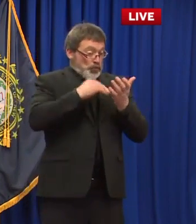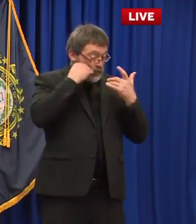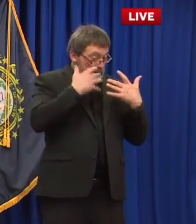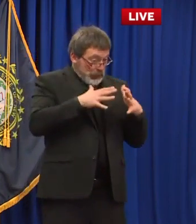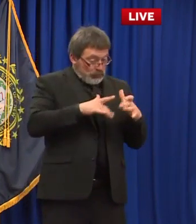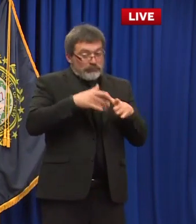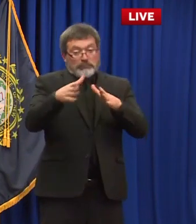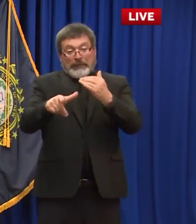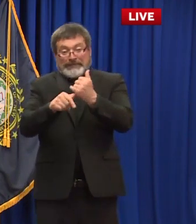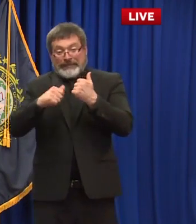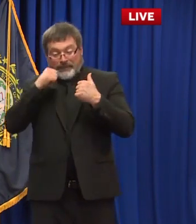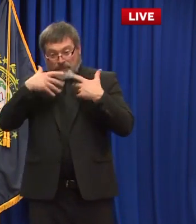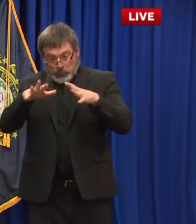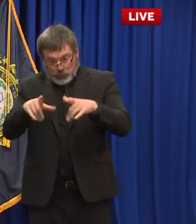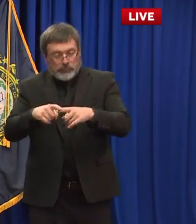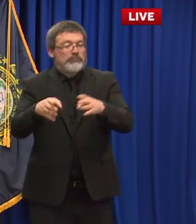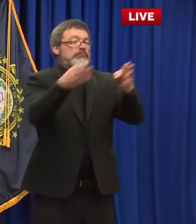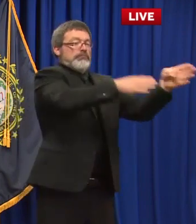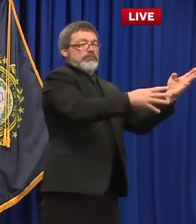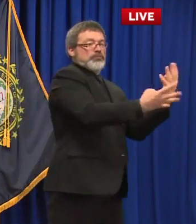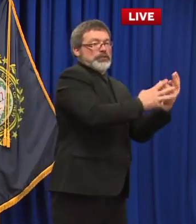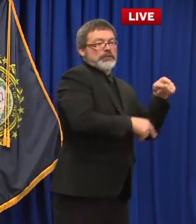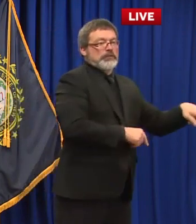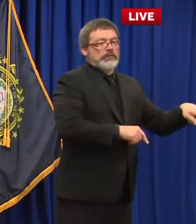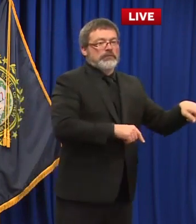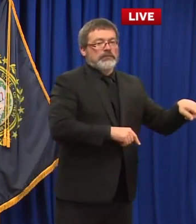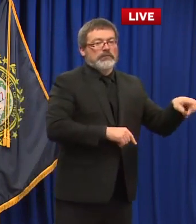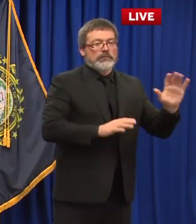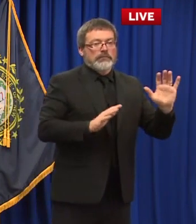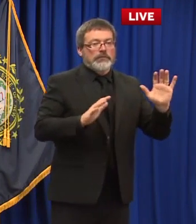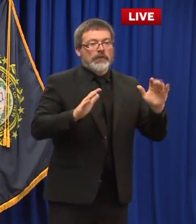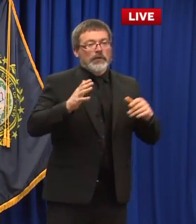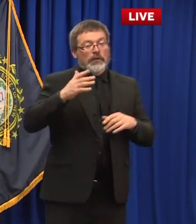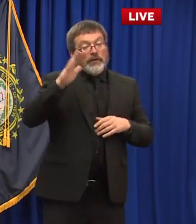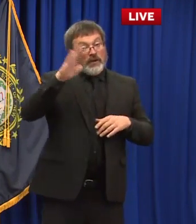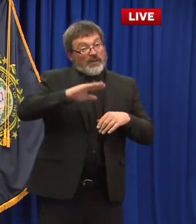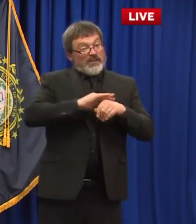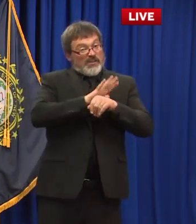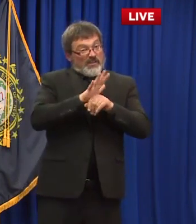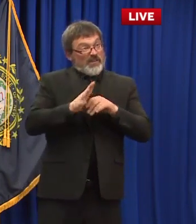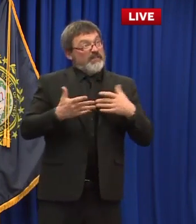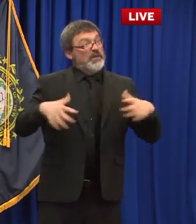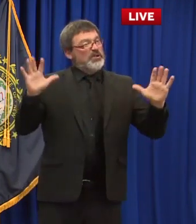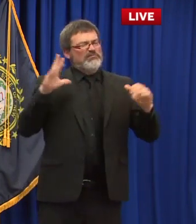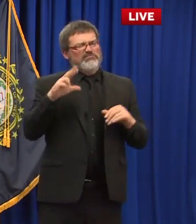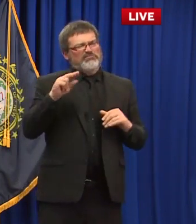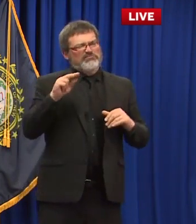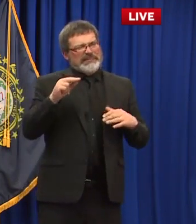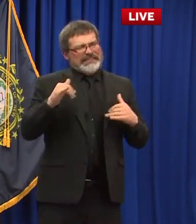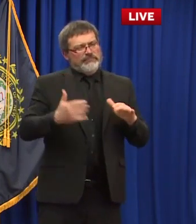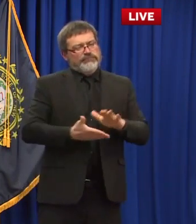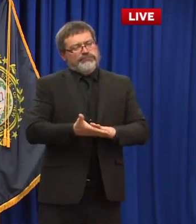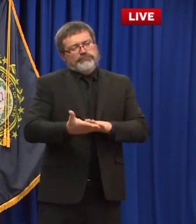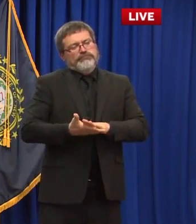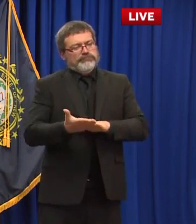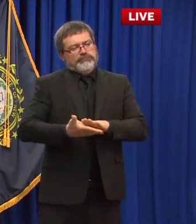to be a problem which i expect that it's going to be other populations that we will look at will be